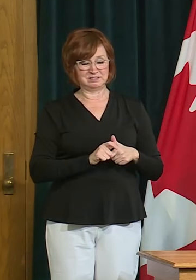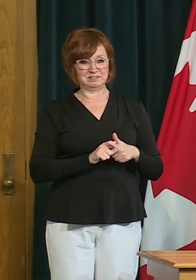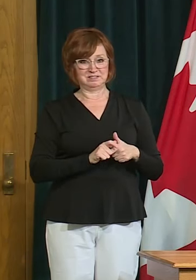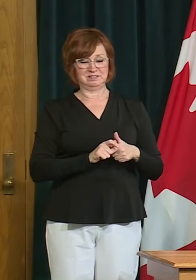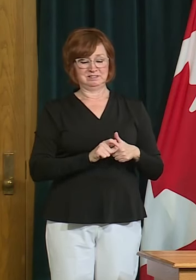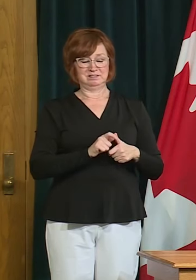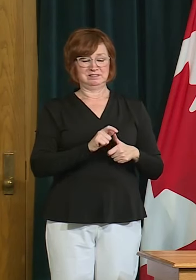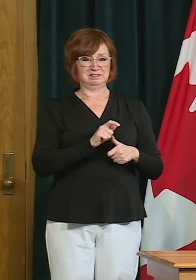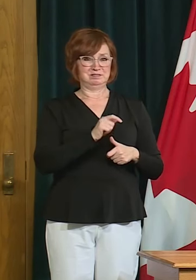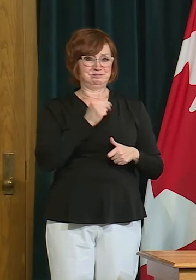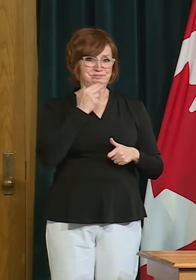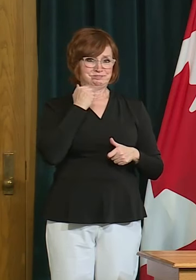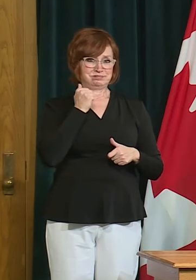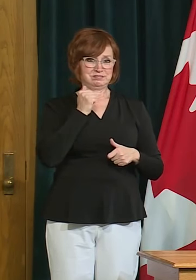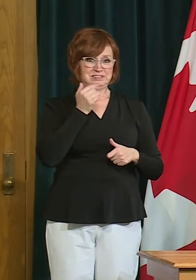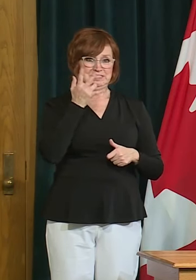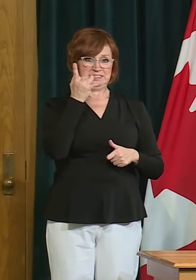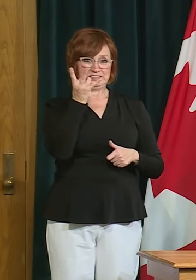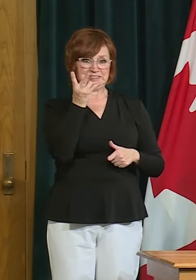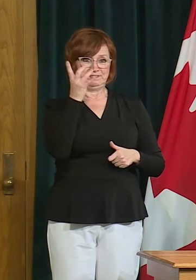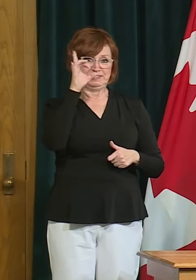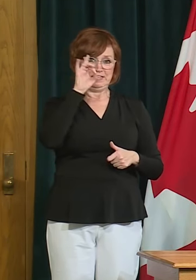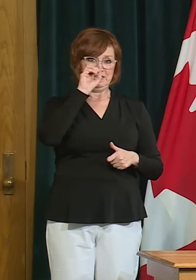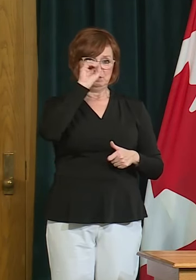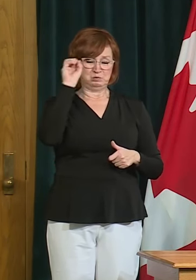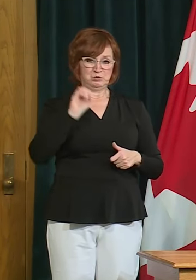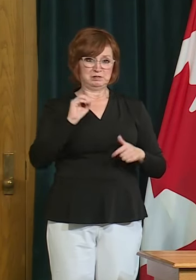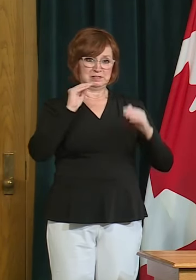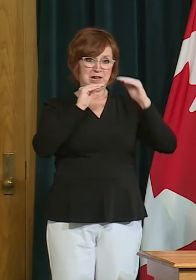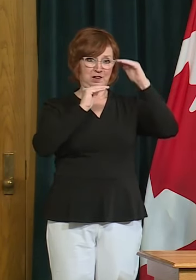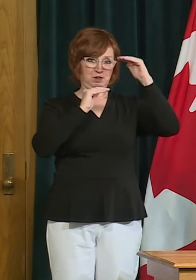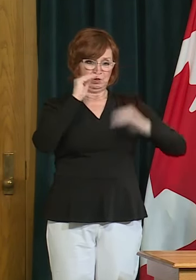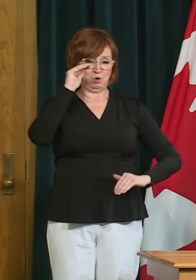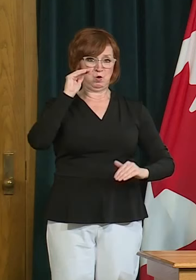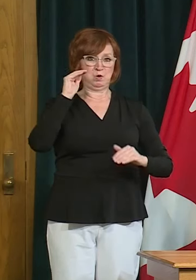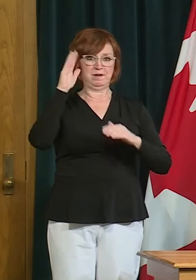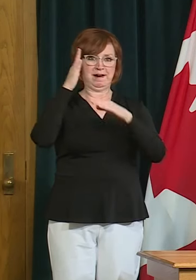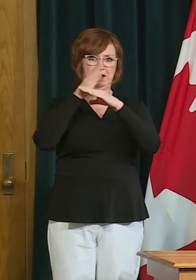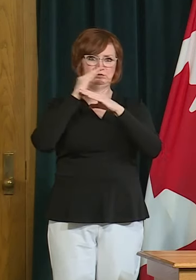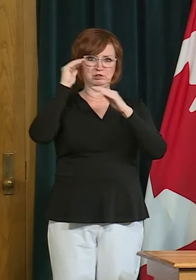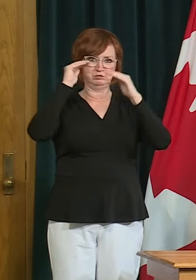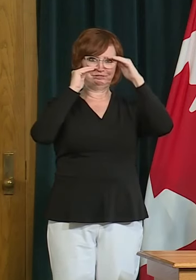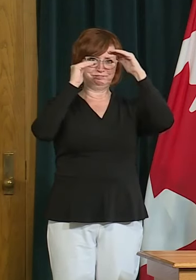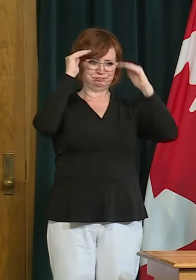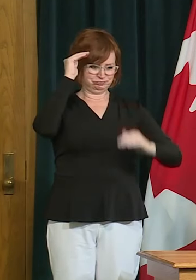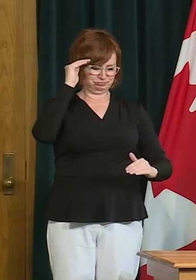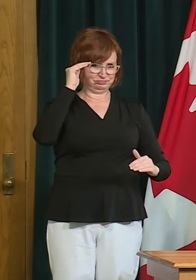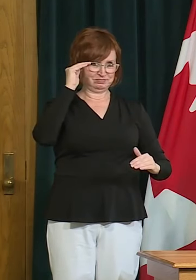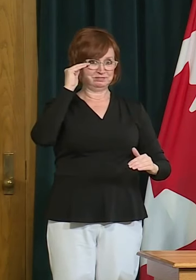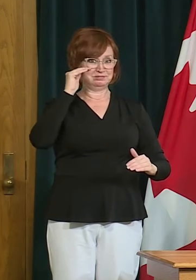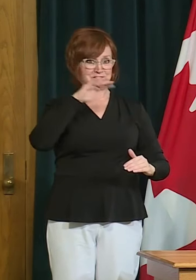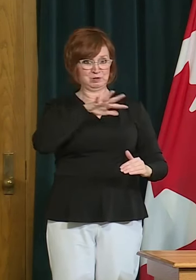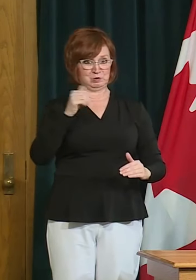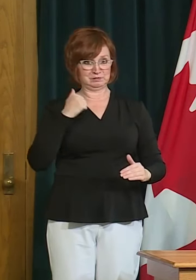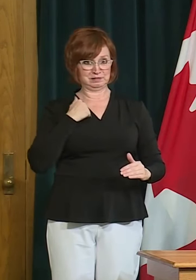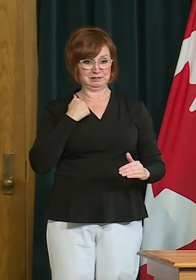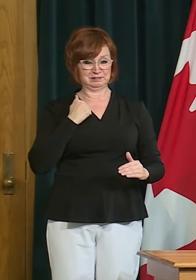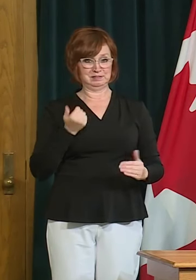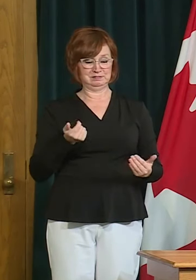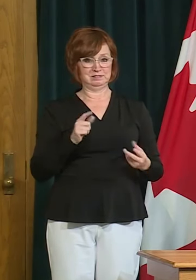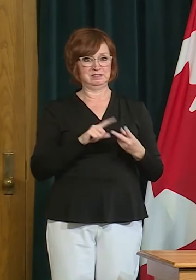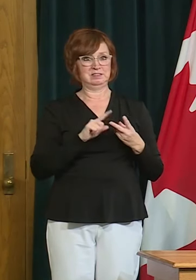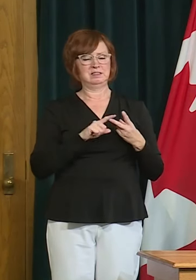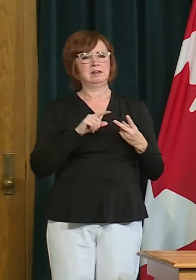average when it comes to uh covid 19 infections more importantly we're 95 below the the